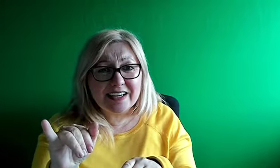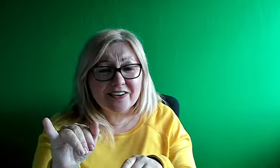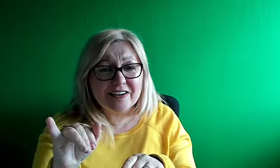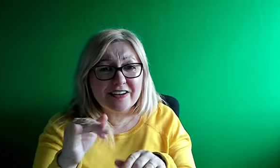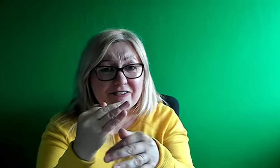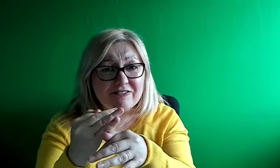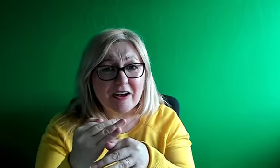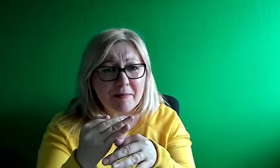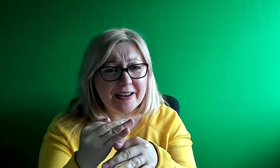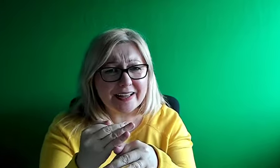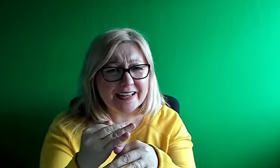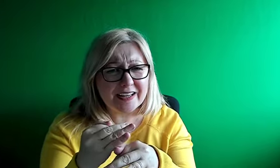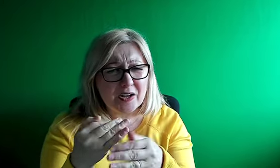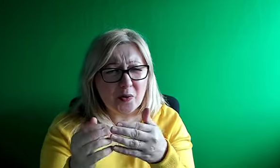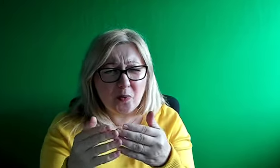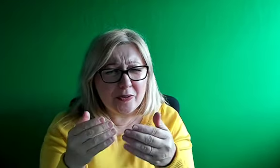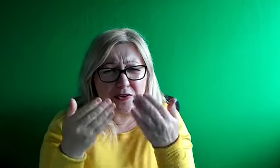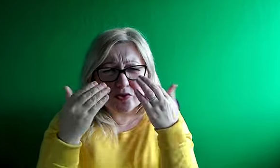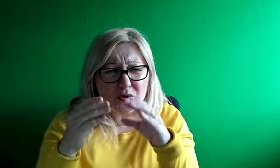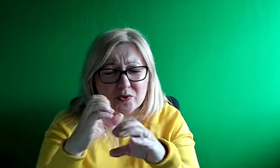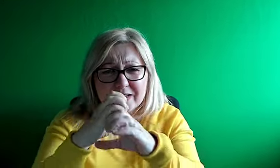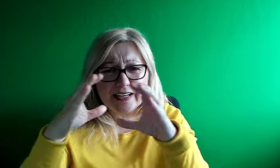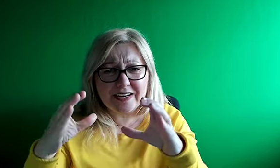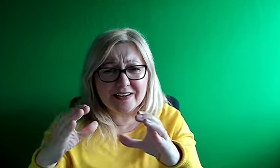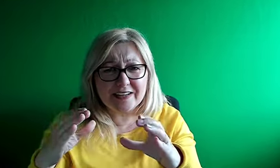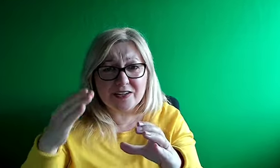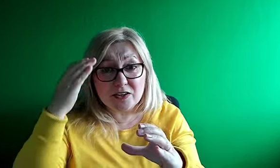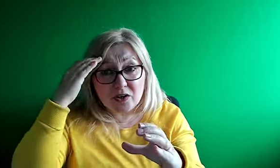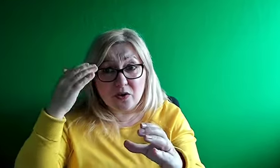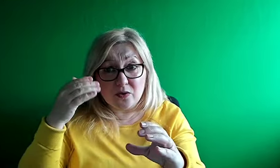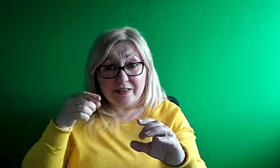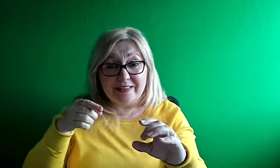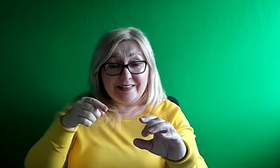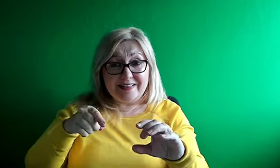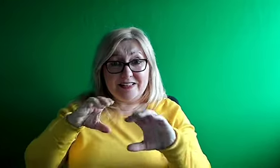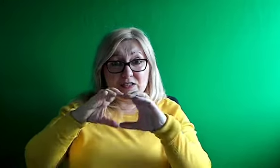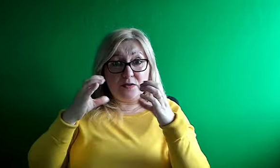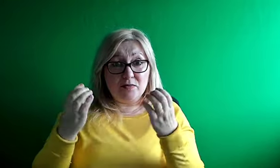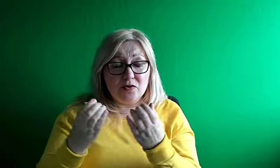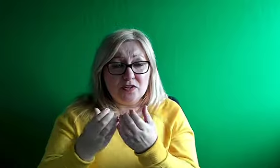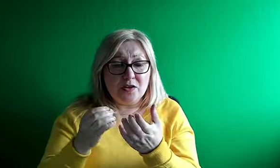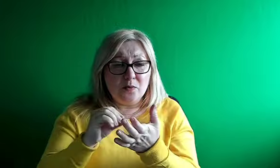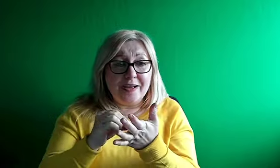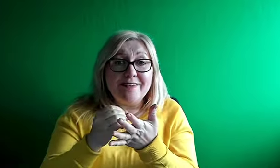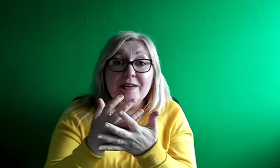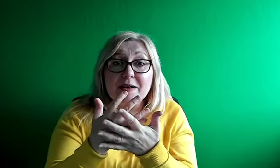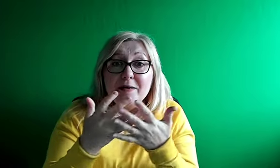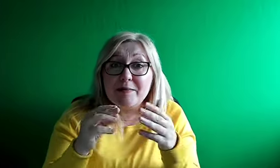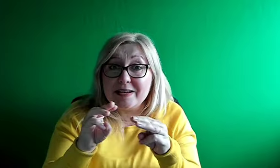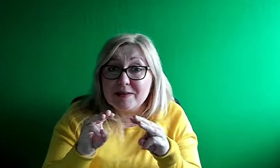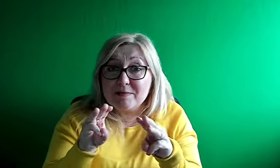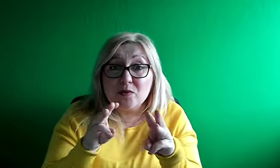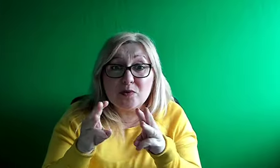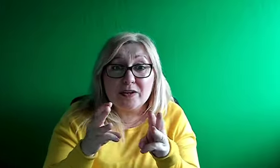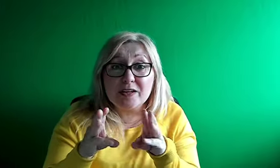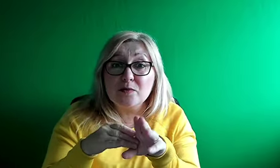so many deaf people, so many people, hearing people working in the community, you know, and there's so many jobs that you can do, and it's job in demand,